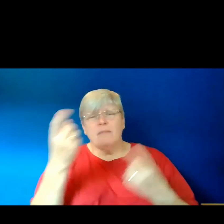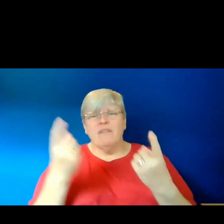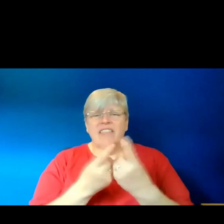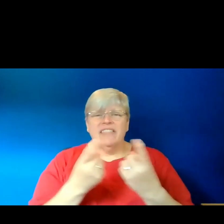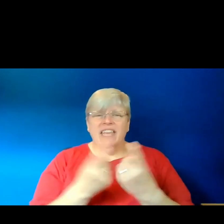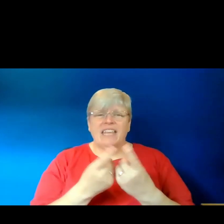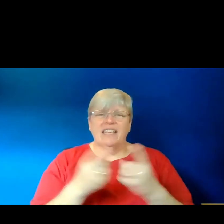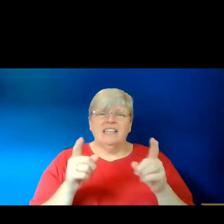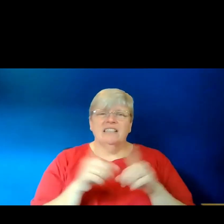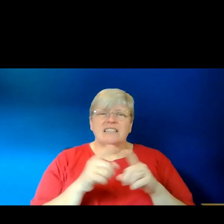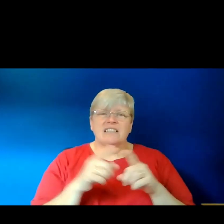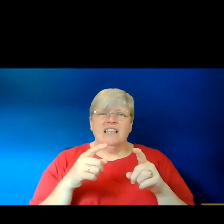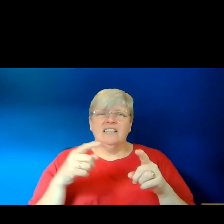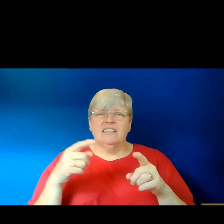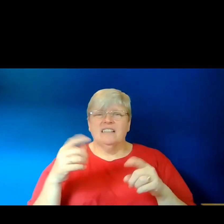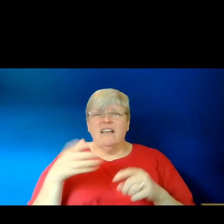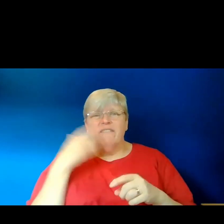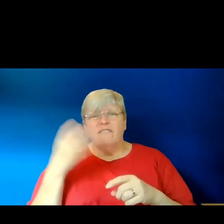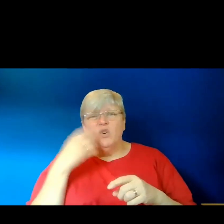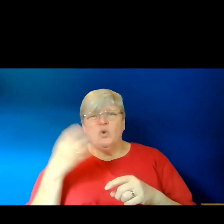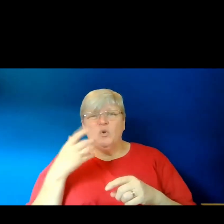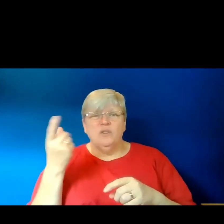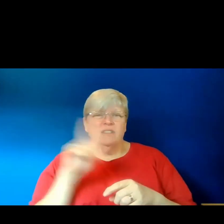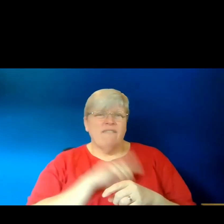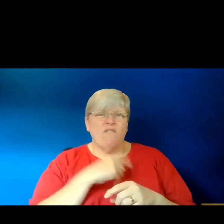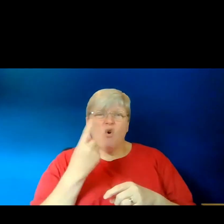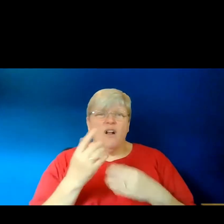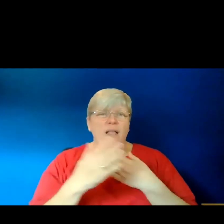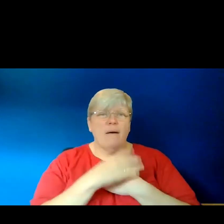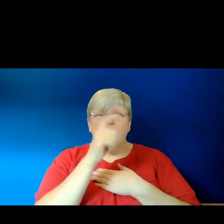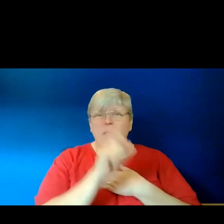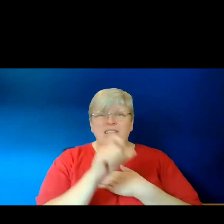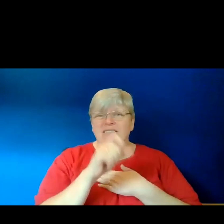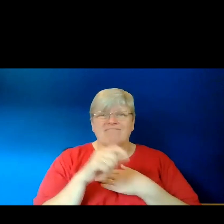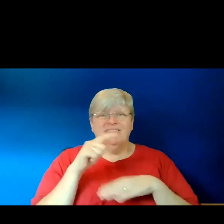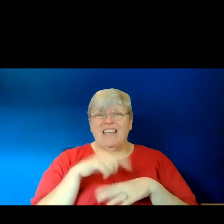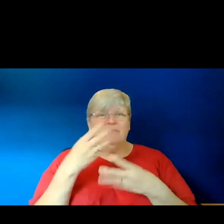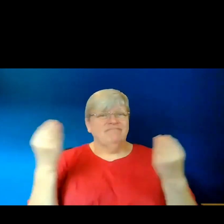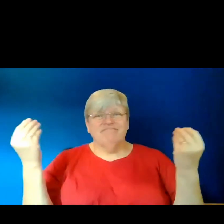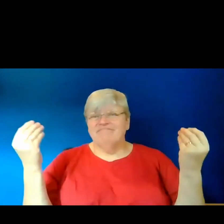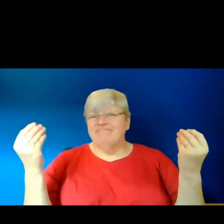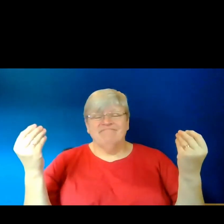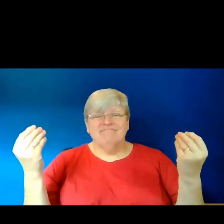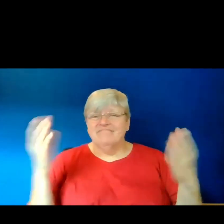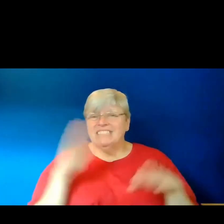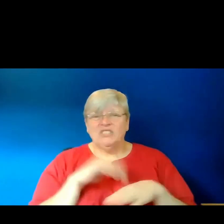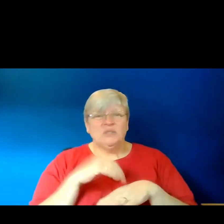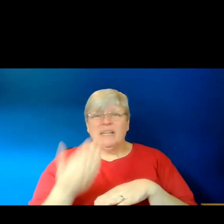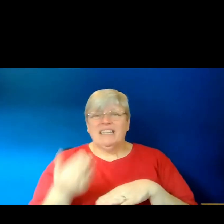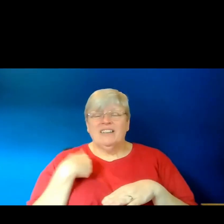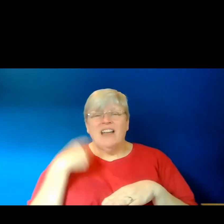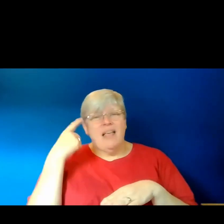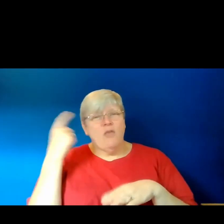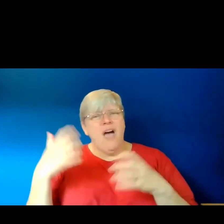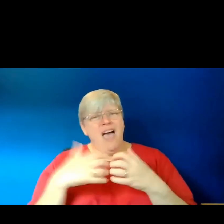as, you know, cutting fruit for someone you love, are timeless. And I also thought about how and where